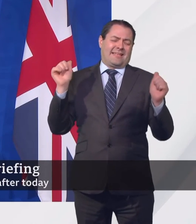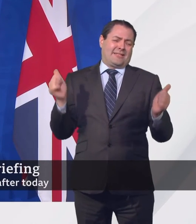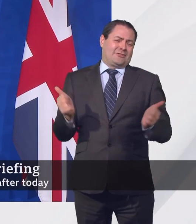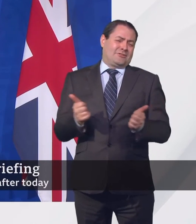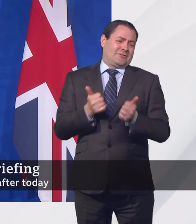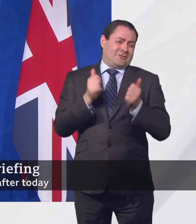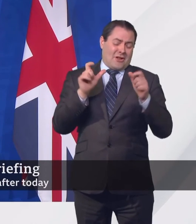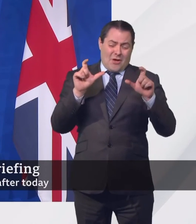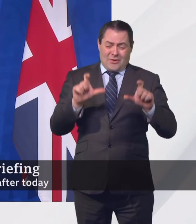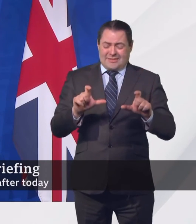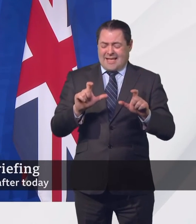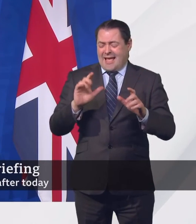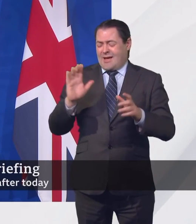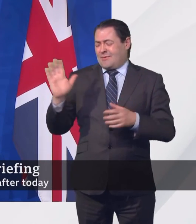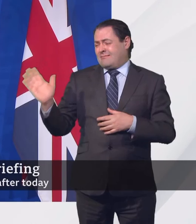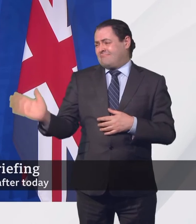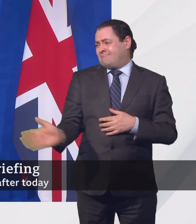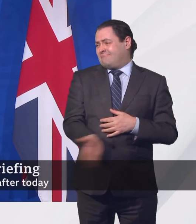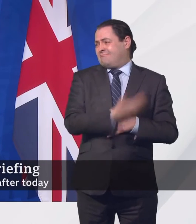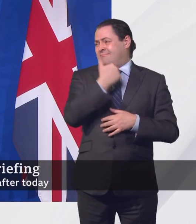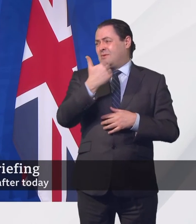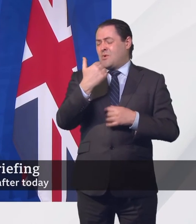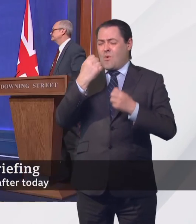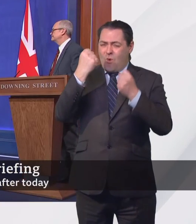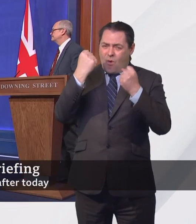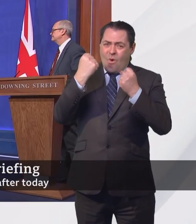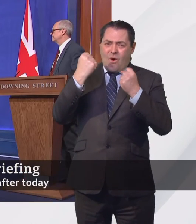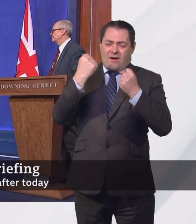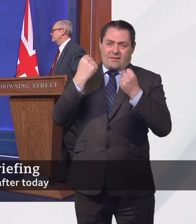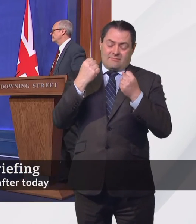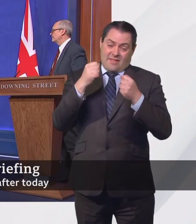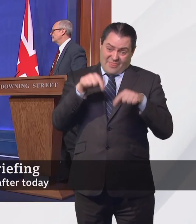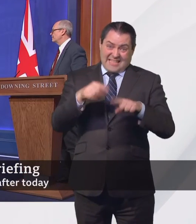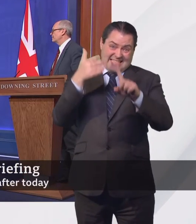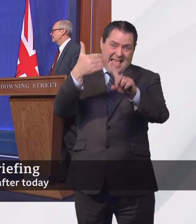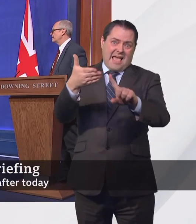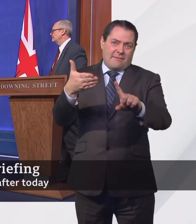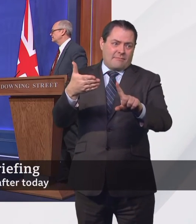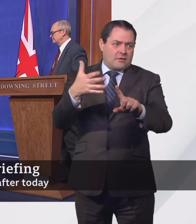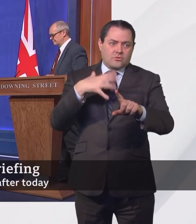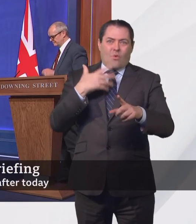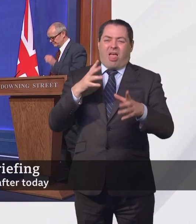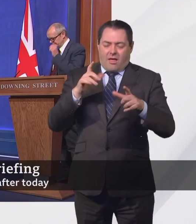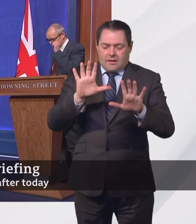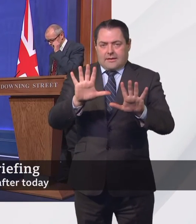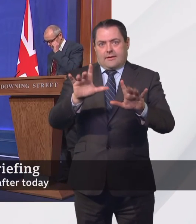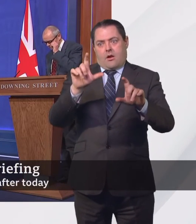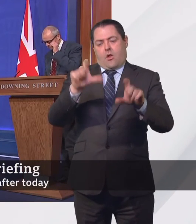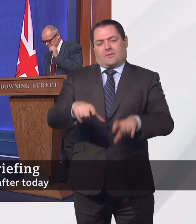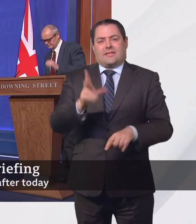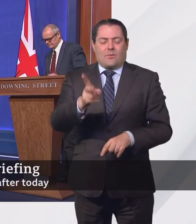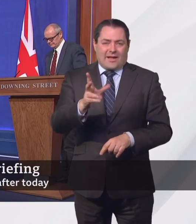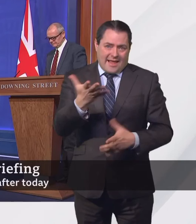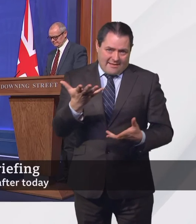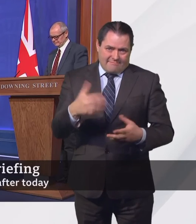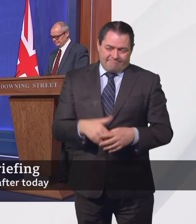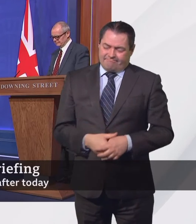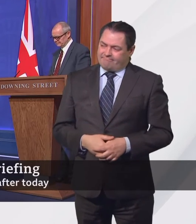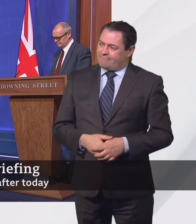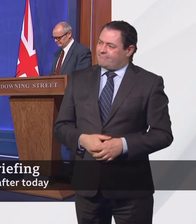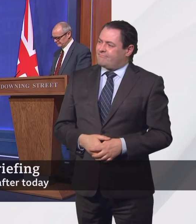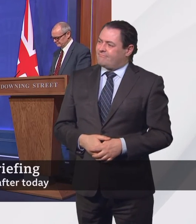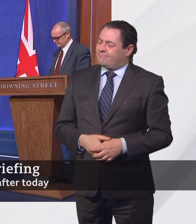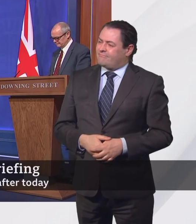able to go forward in the way that we want. In terms of the question you asked to me, what